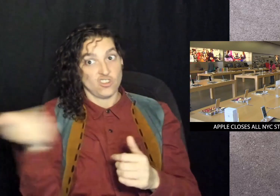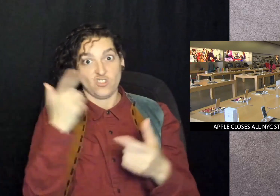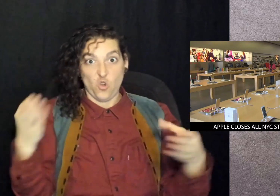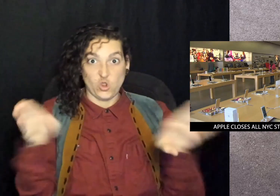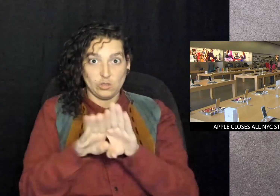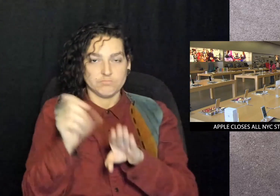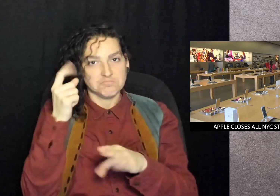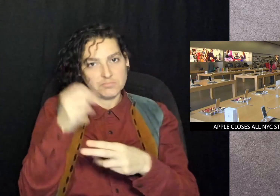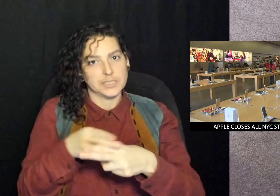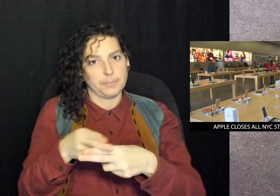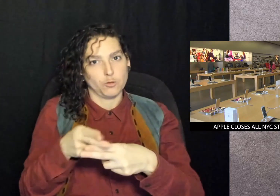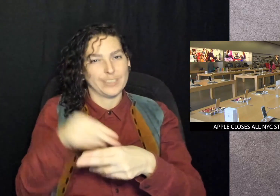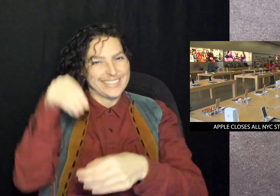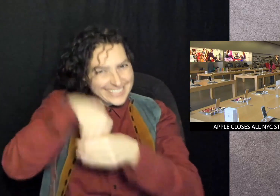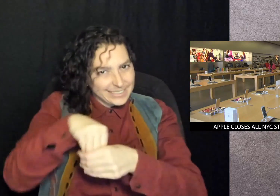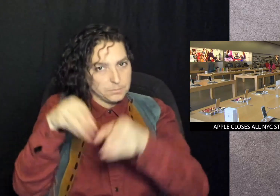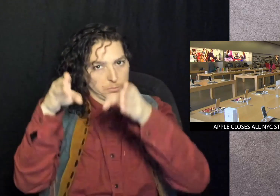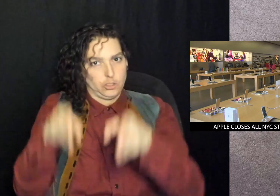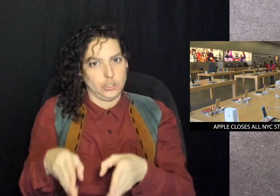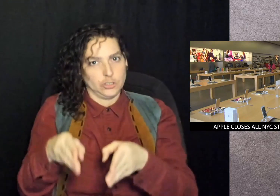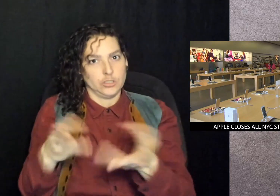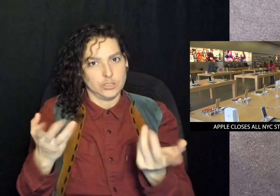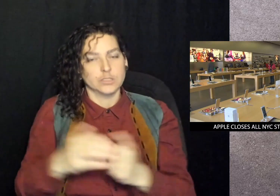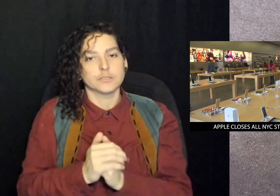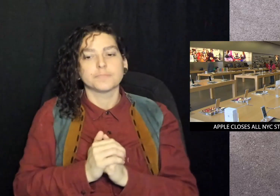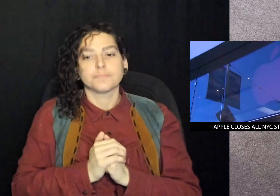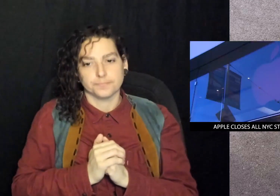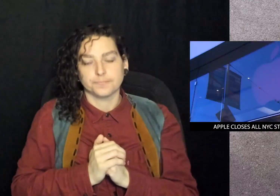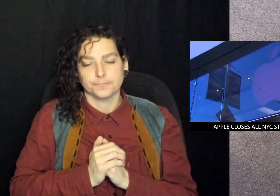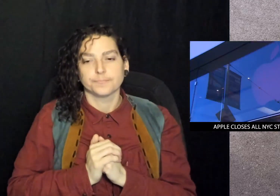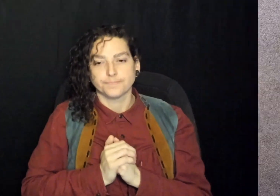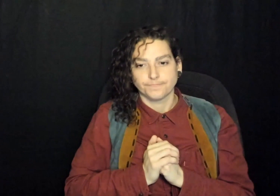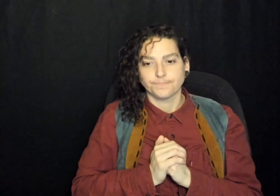All of them have been closed temporarily to in-person shopping.